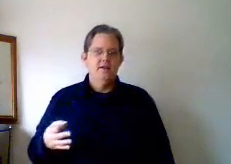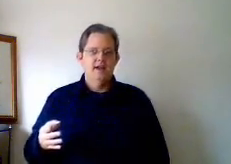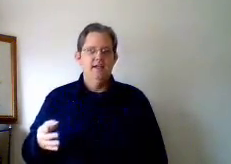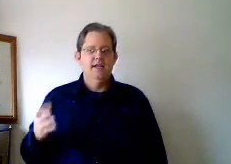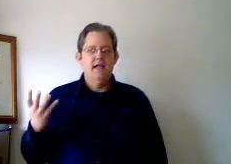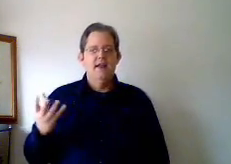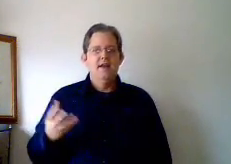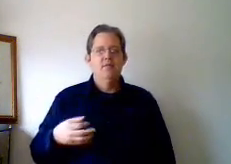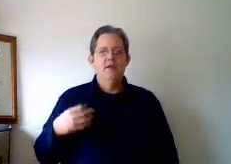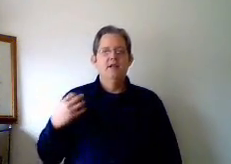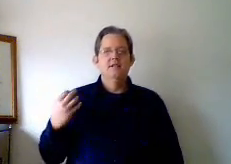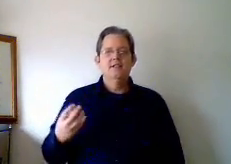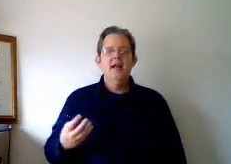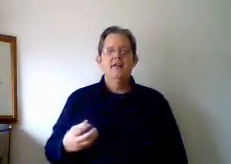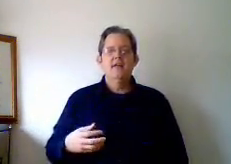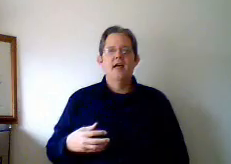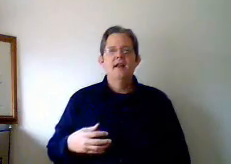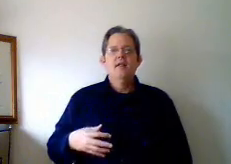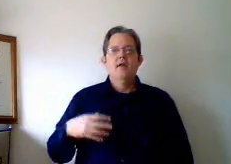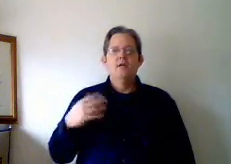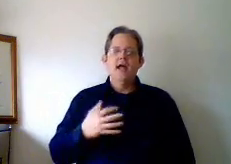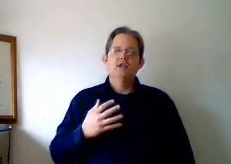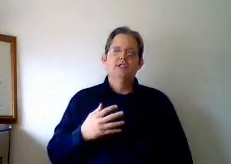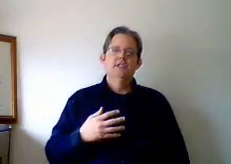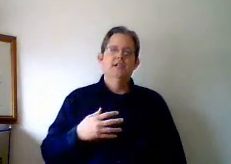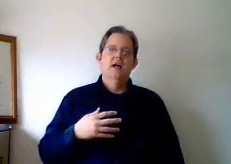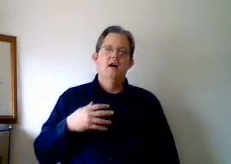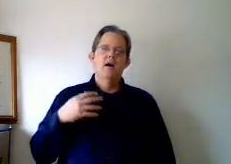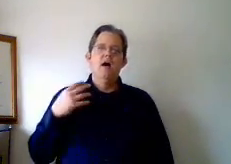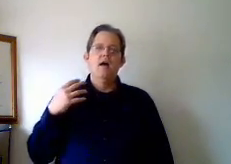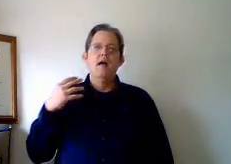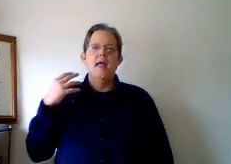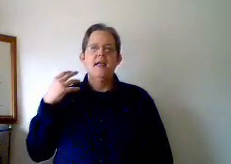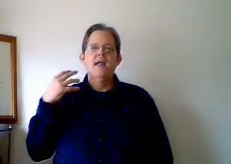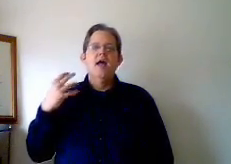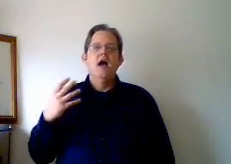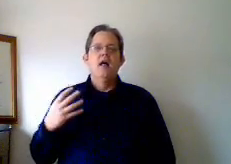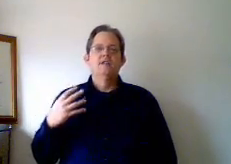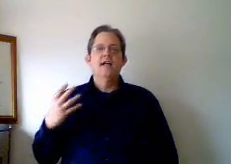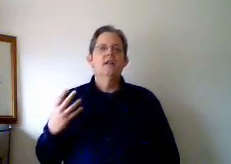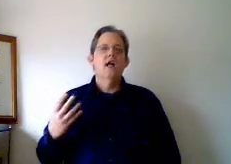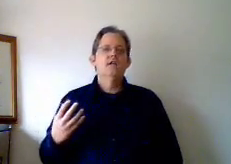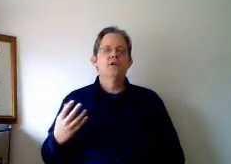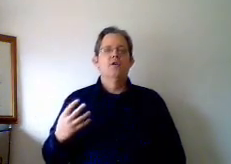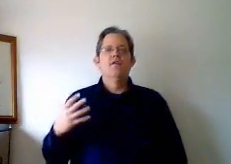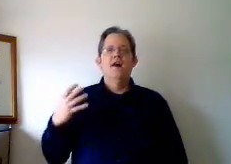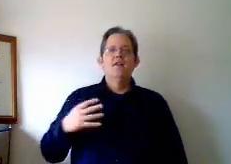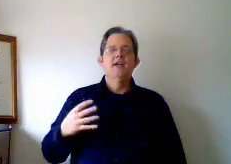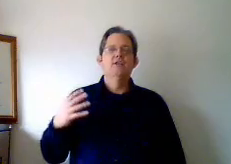technique. And he decided that there was actually a psychological foundation